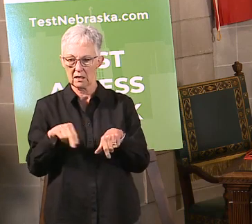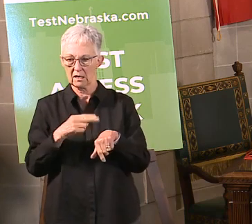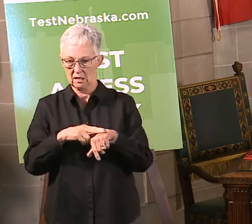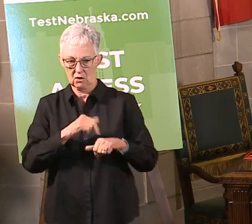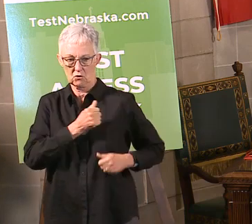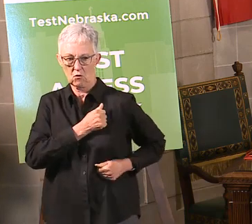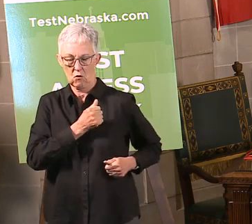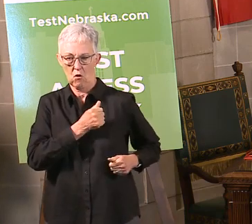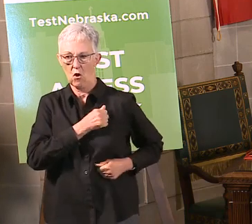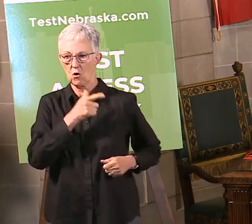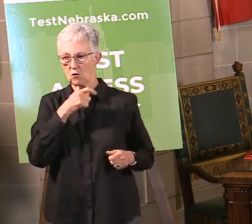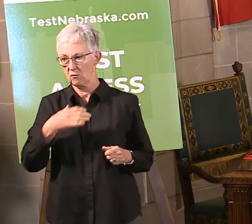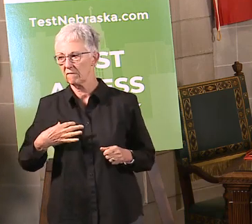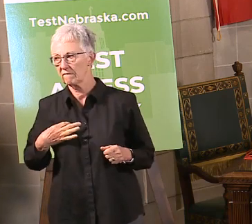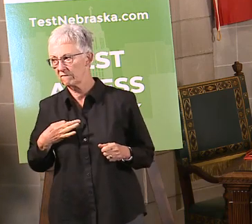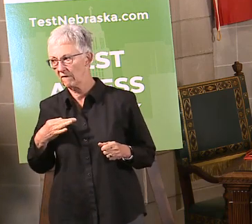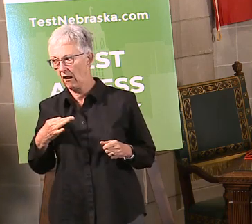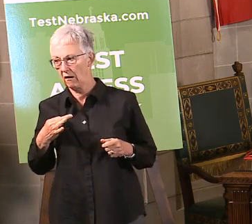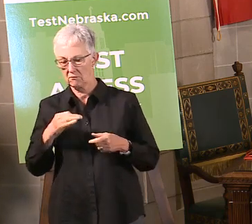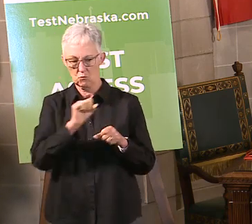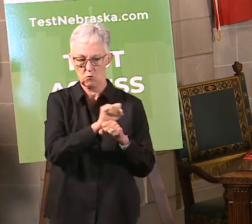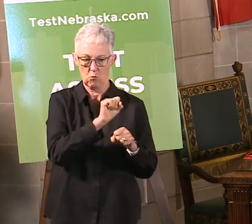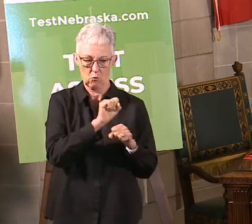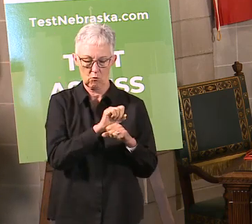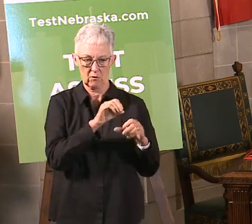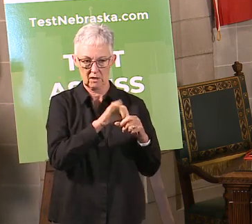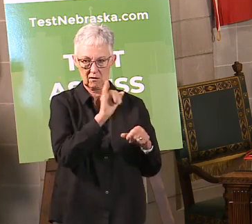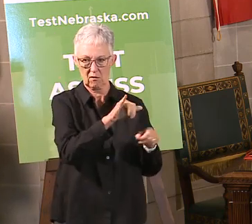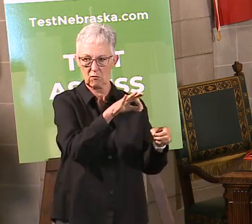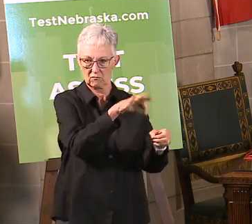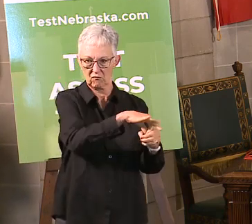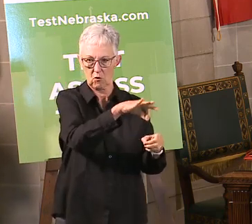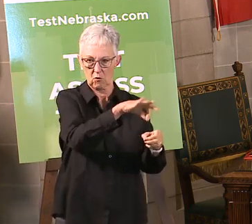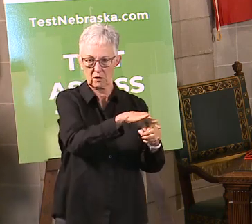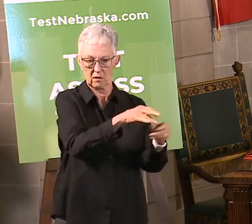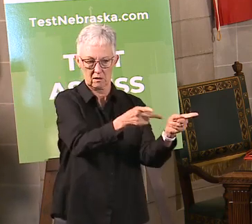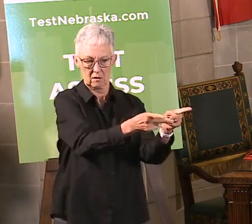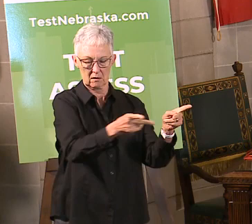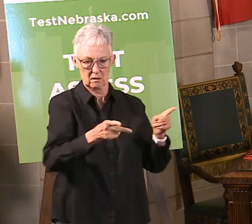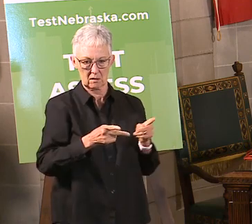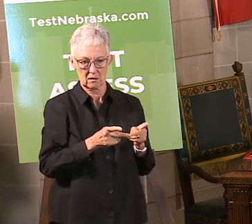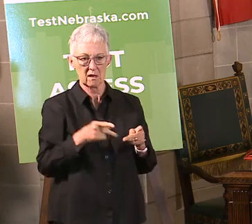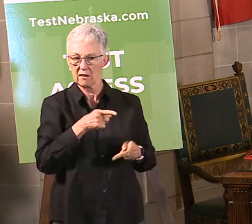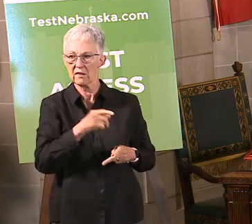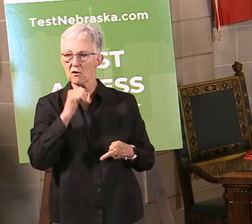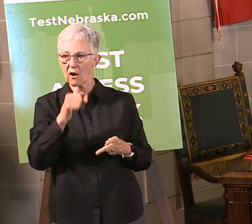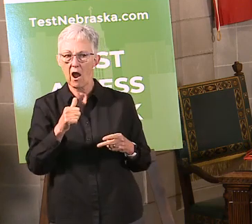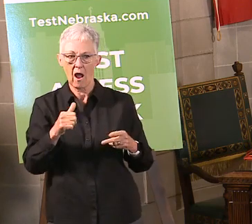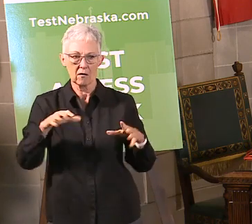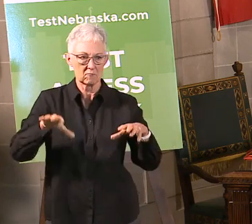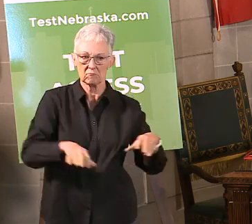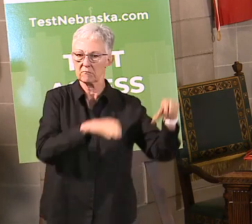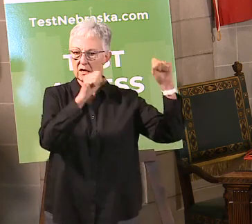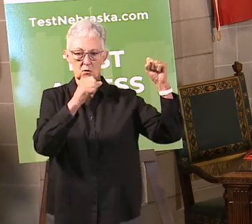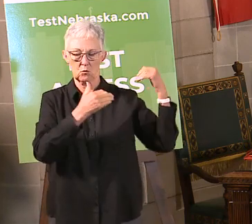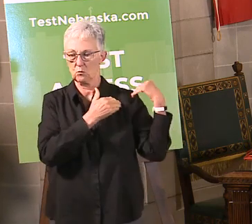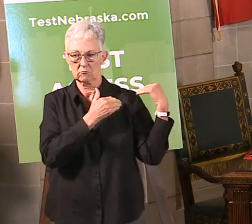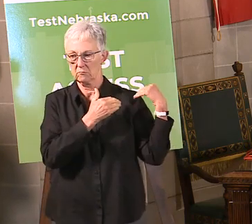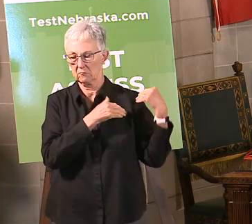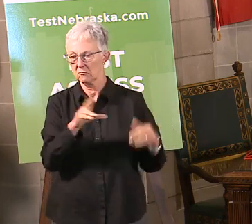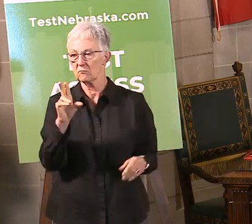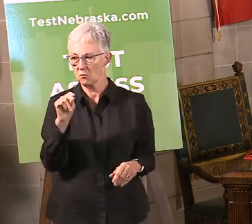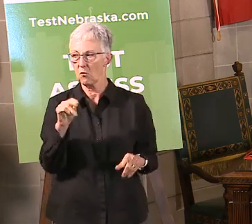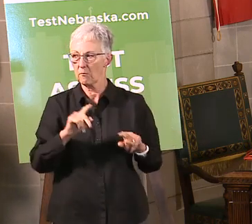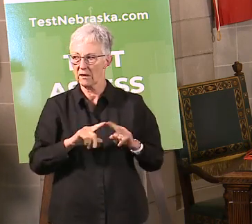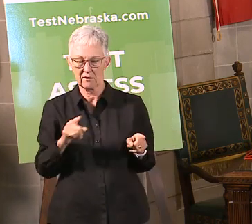Guard who have volunteered to be able to help out with these polling places. They will not be in charge. This will be somebody from the county there that will be in